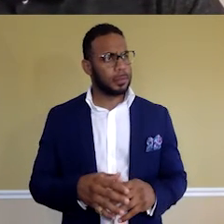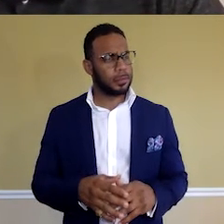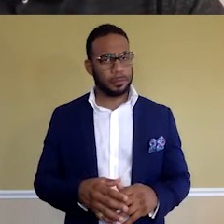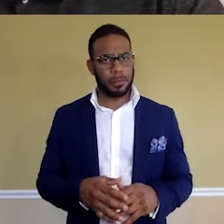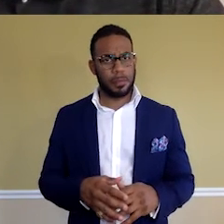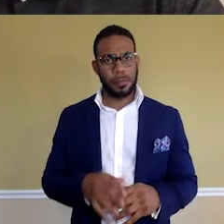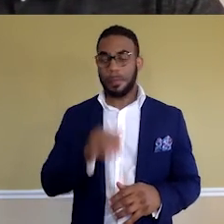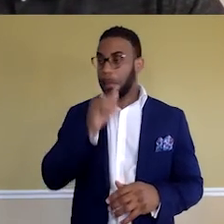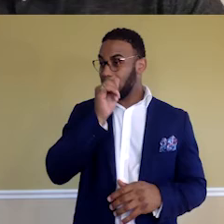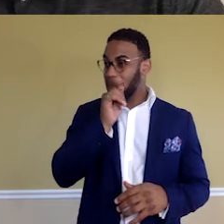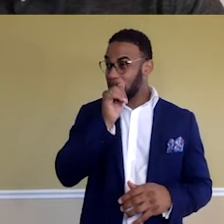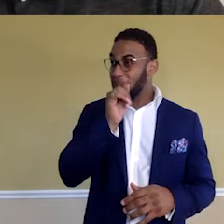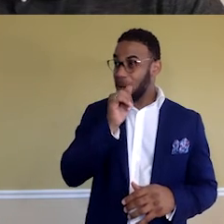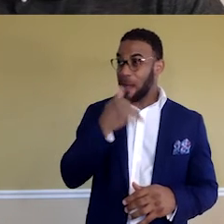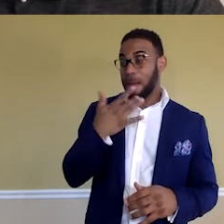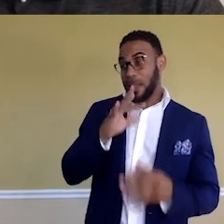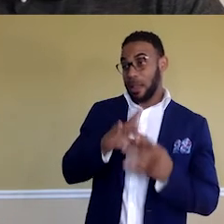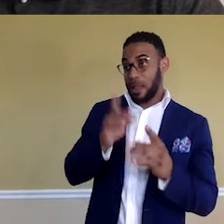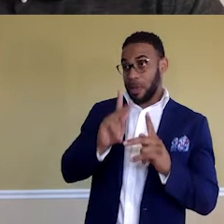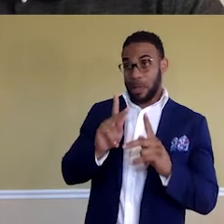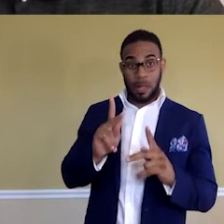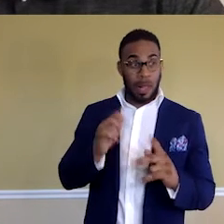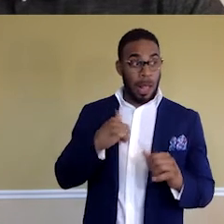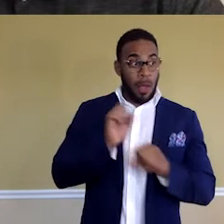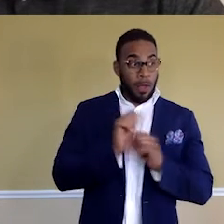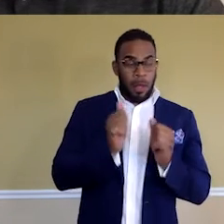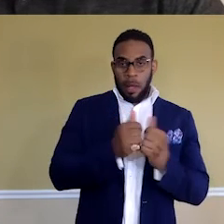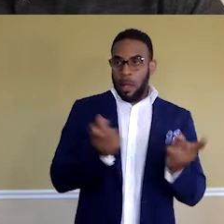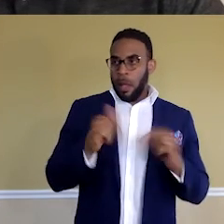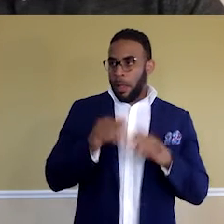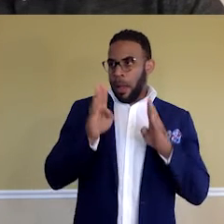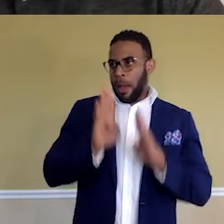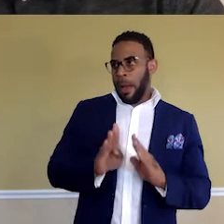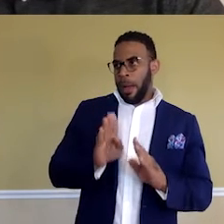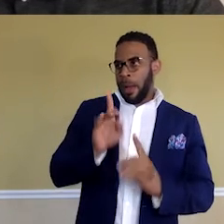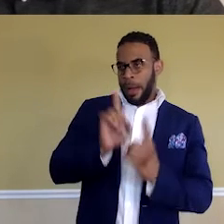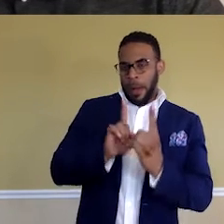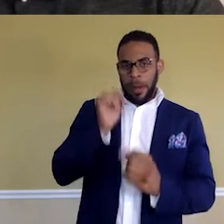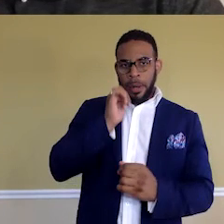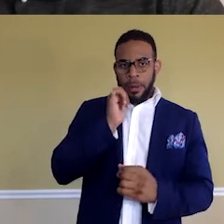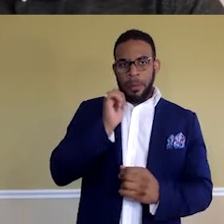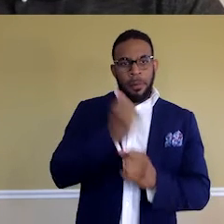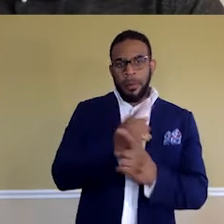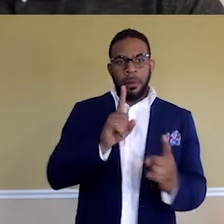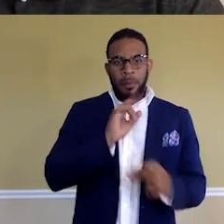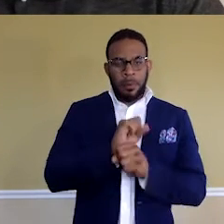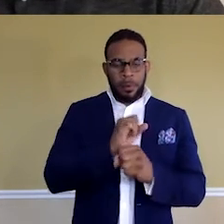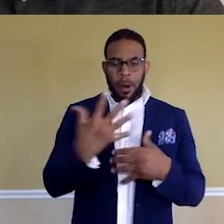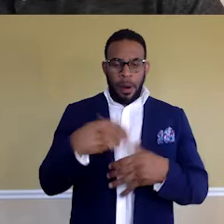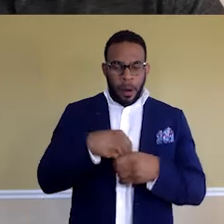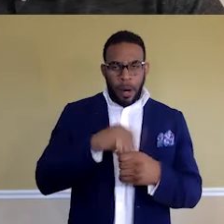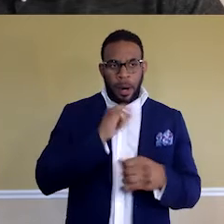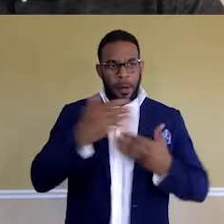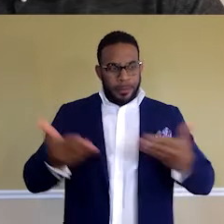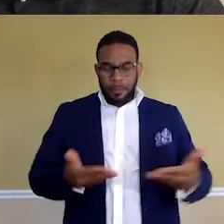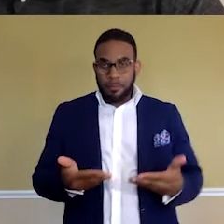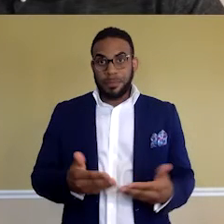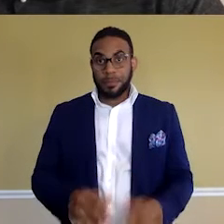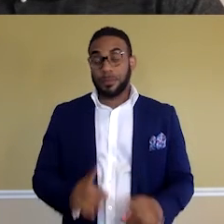Well, I'm lucky to say the people I like work with in person directly day to day, like everyone's really inclusive and really welcoming. But I do